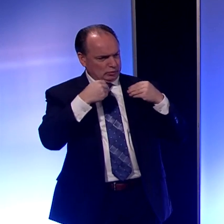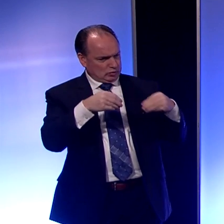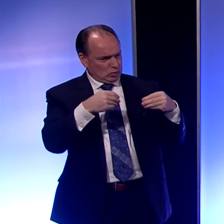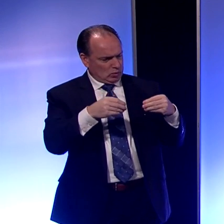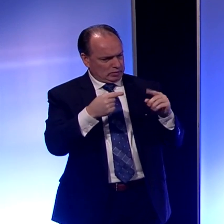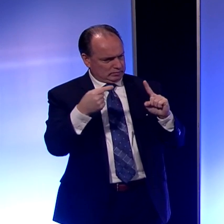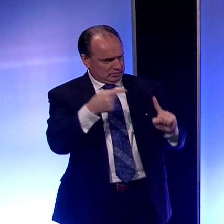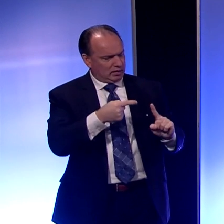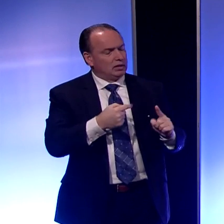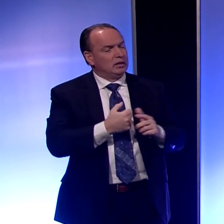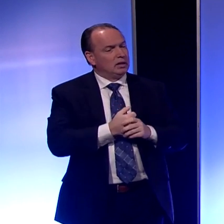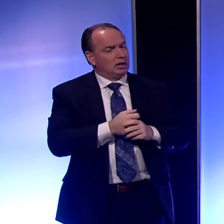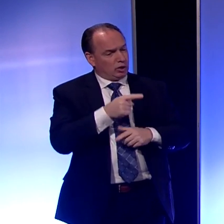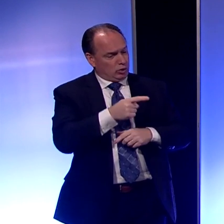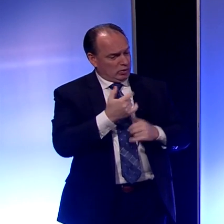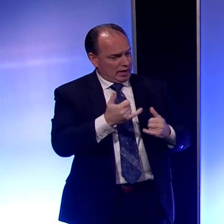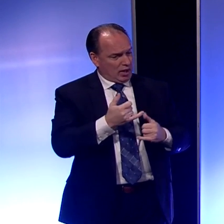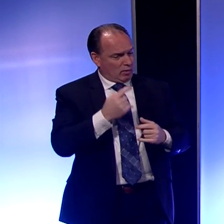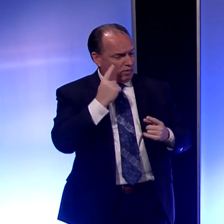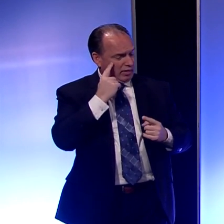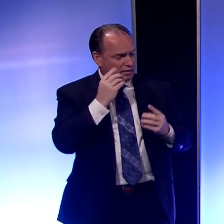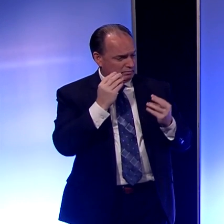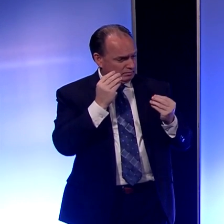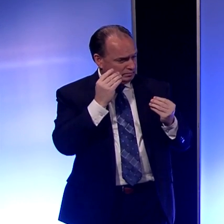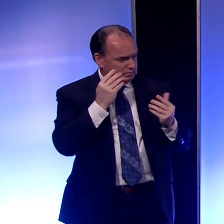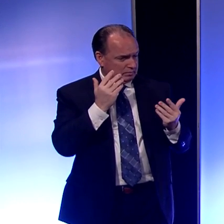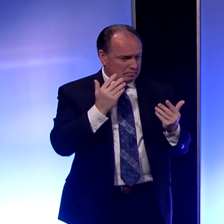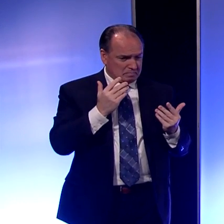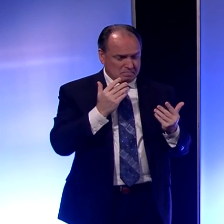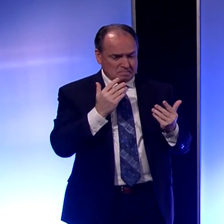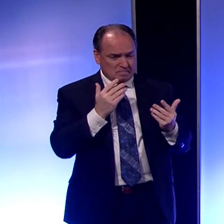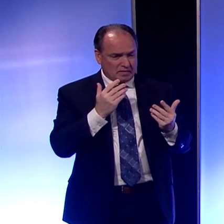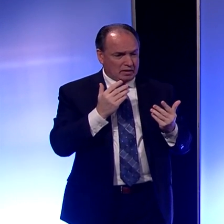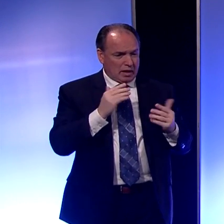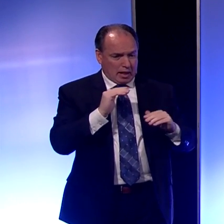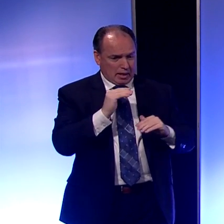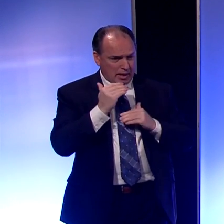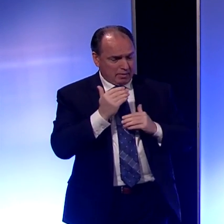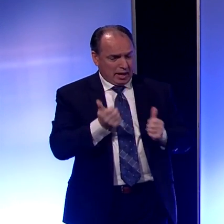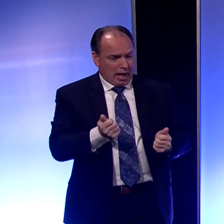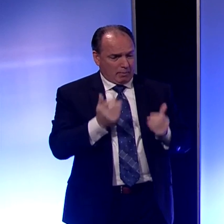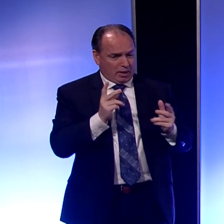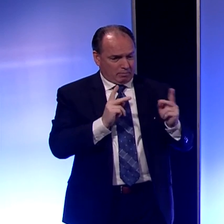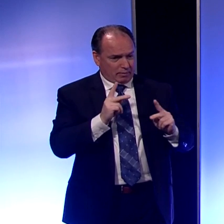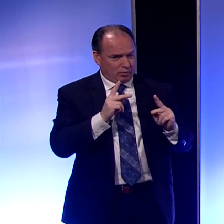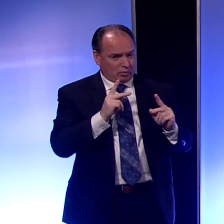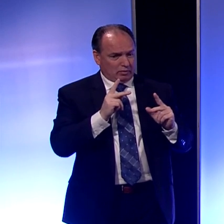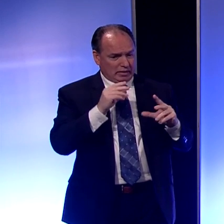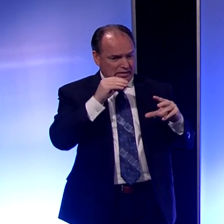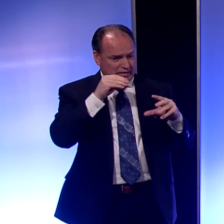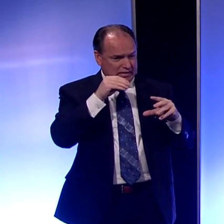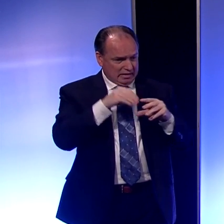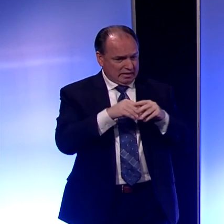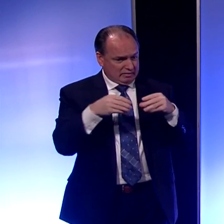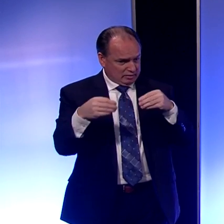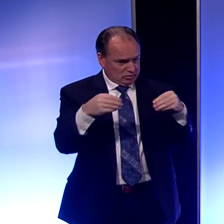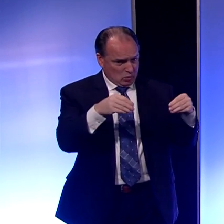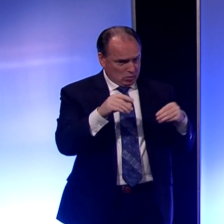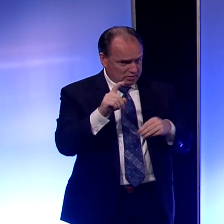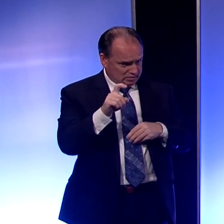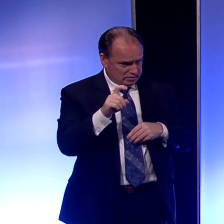are you looking or possibly asking businesses to limit the number of people in their stores?